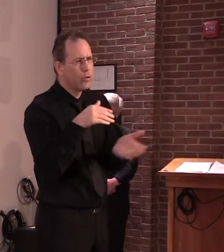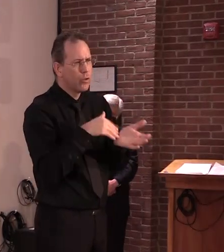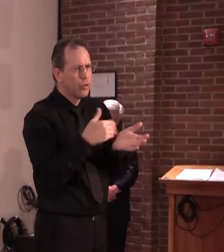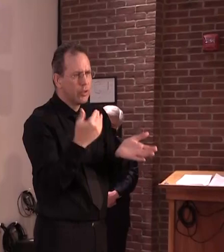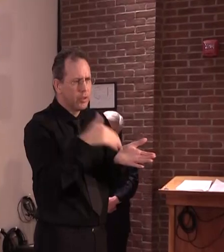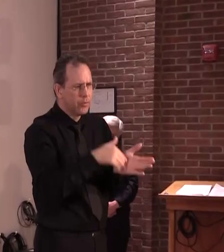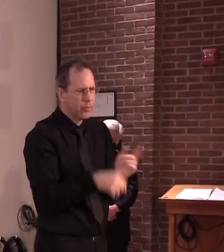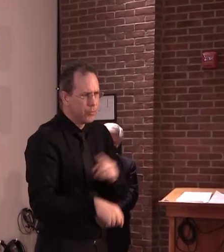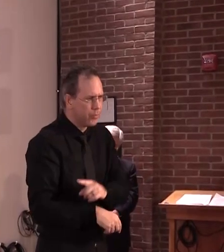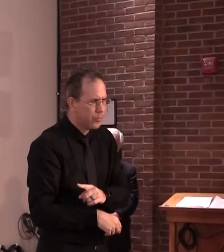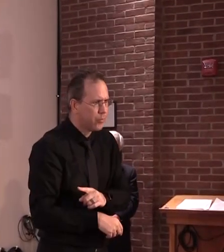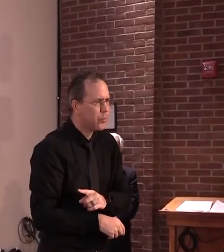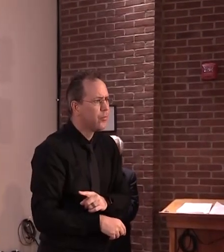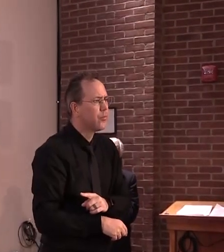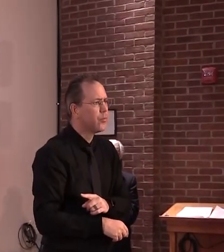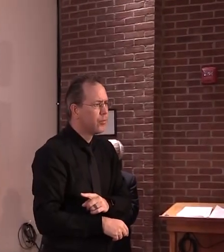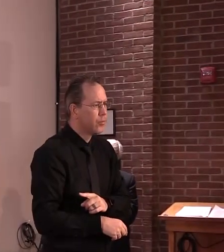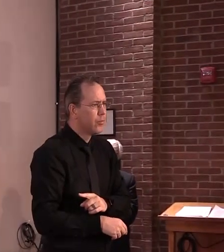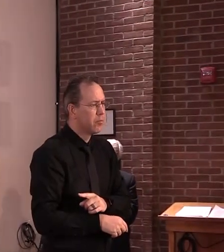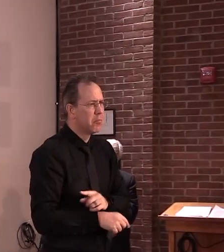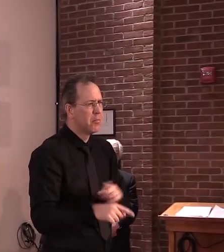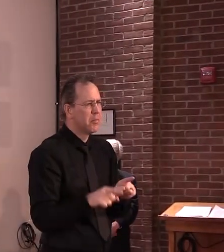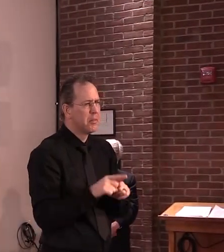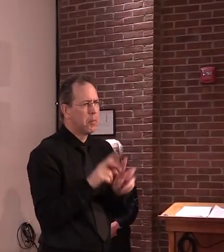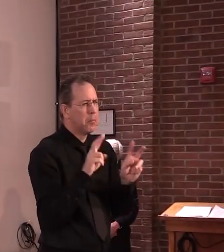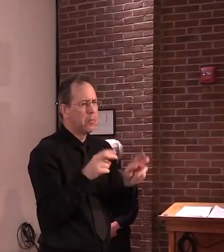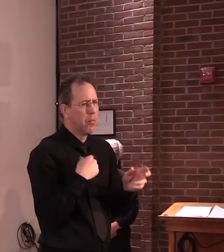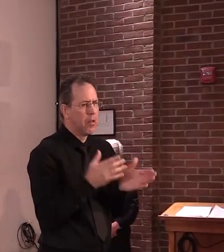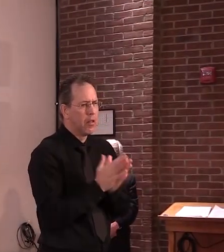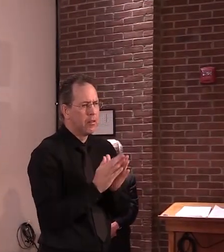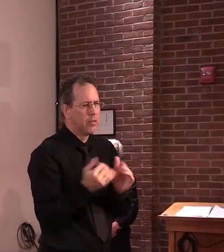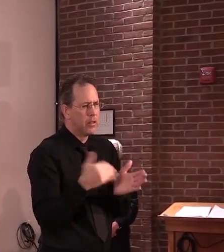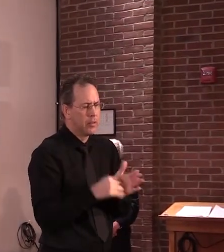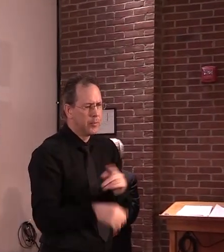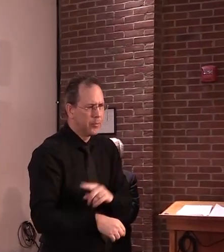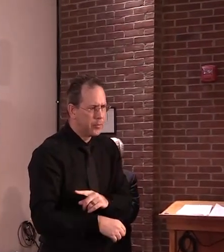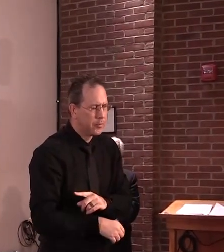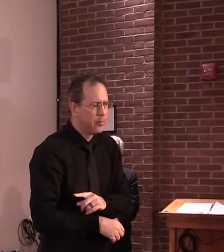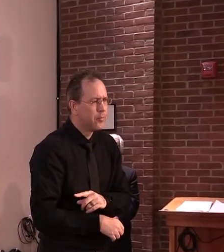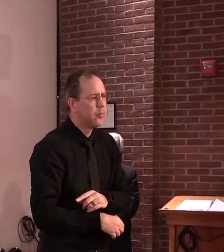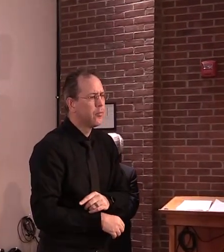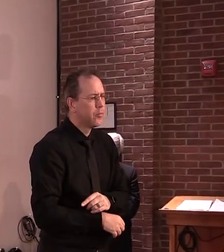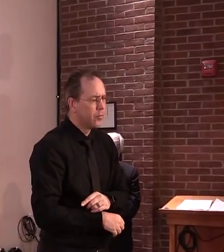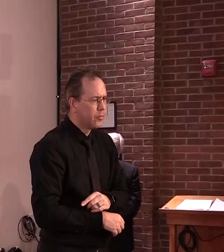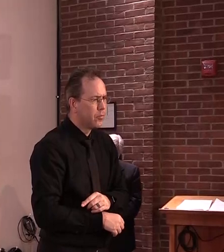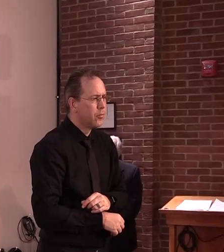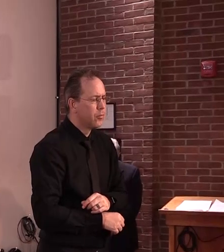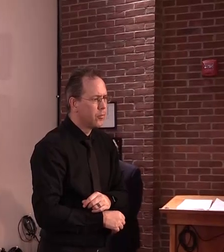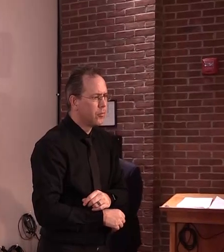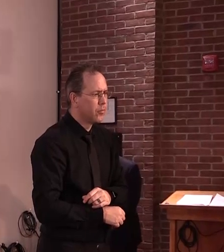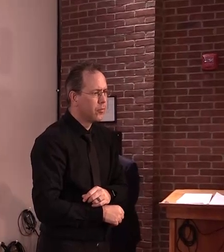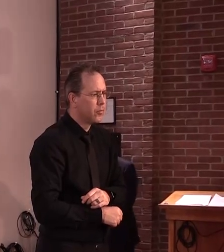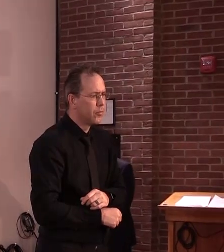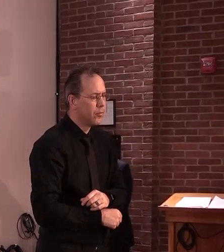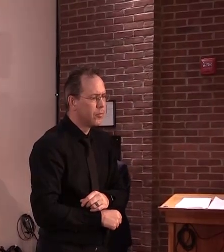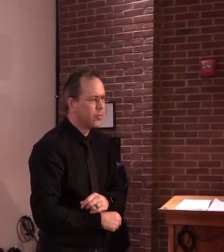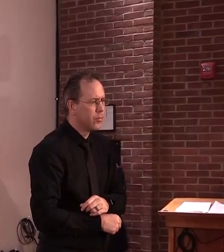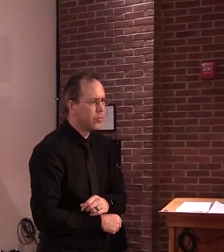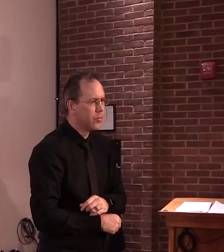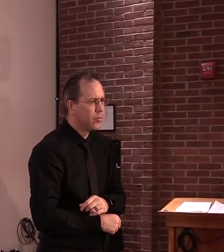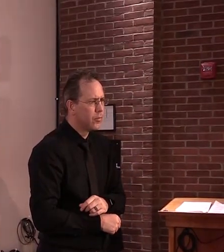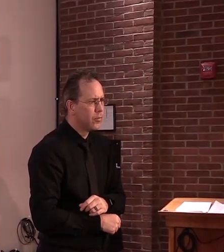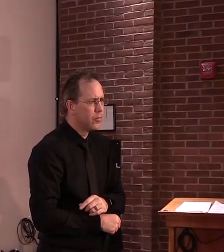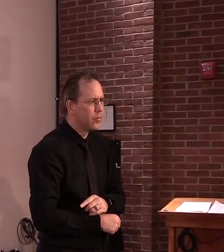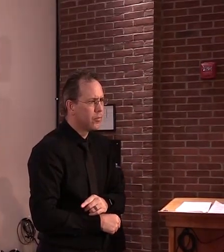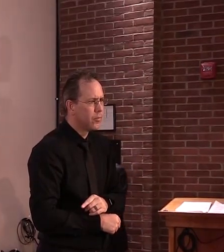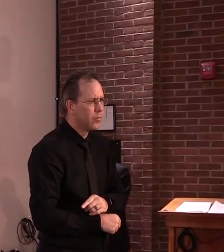In the beginning of your remarks this morning, you talked